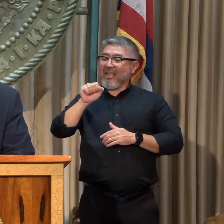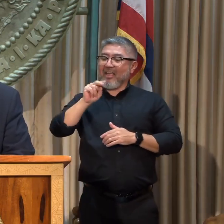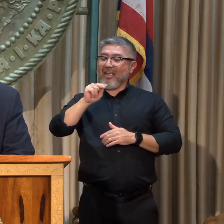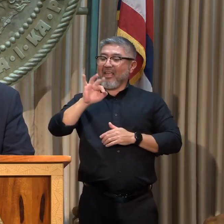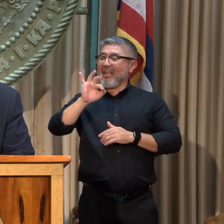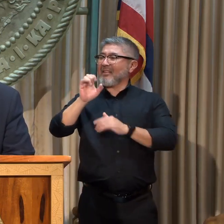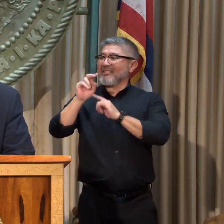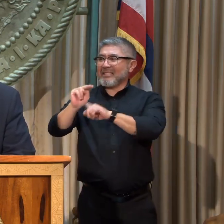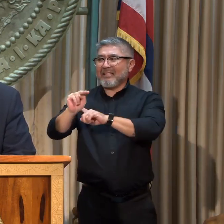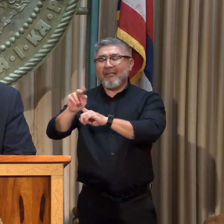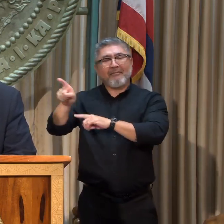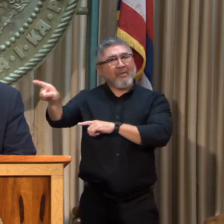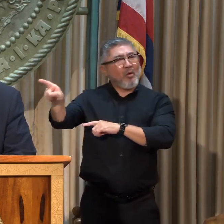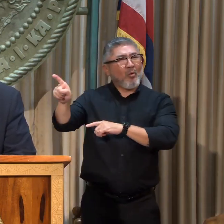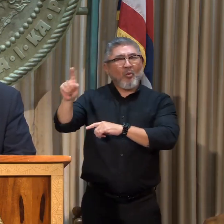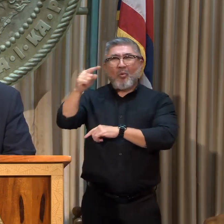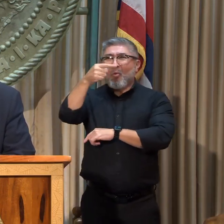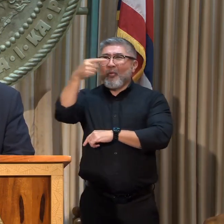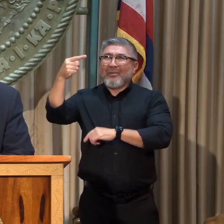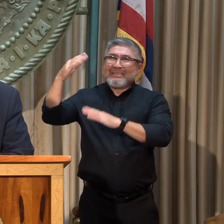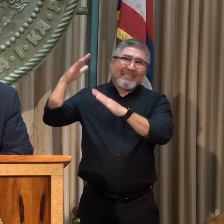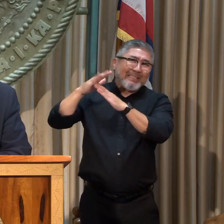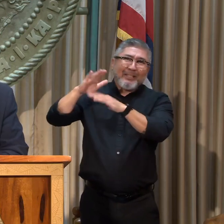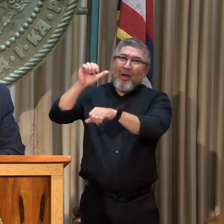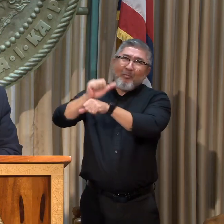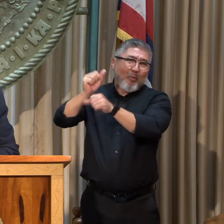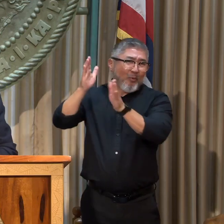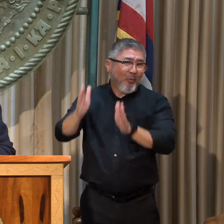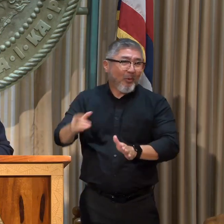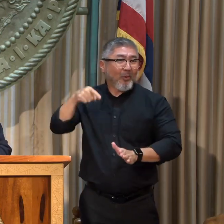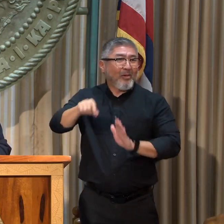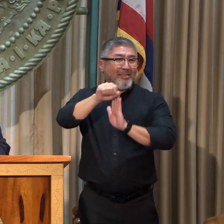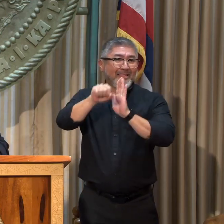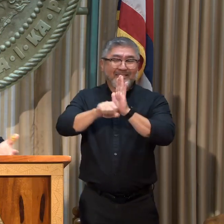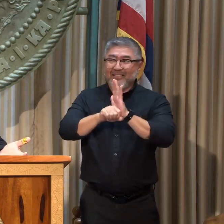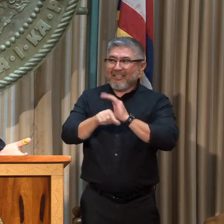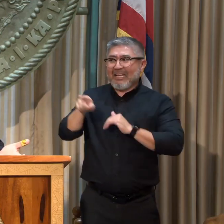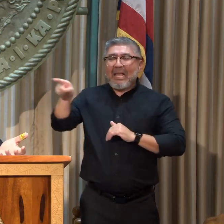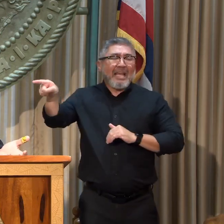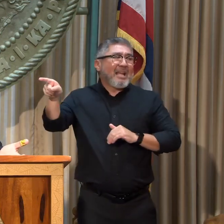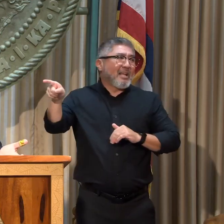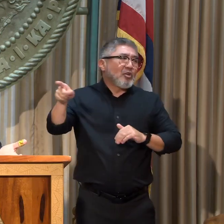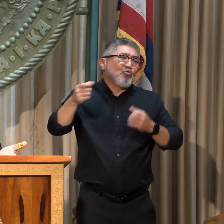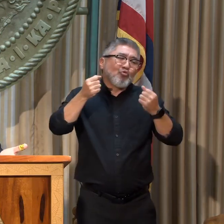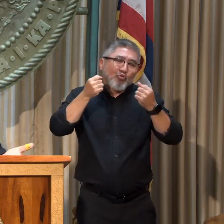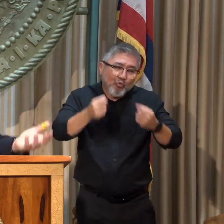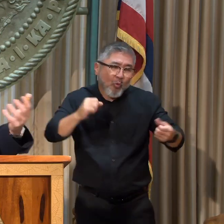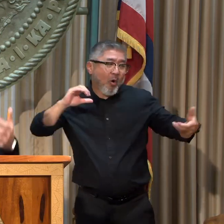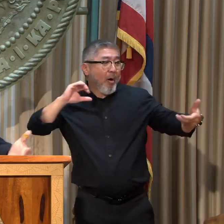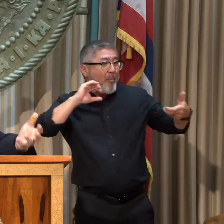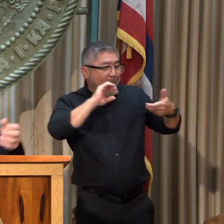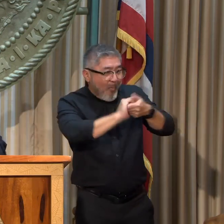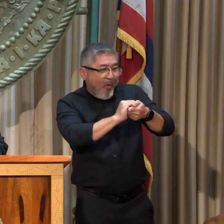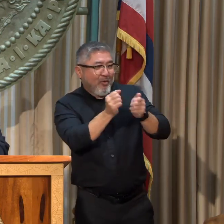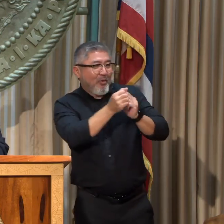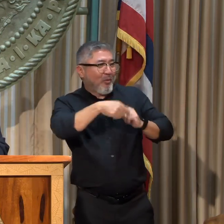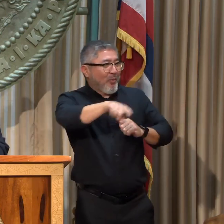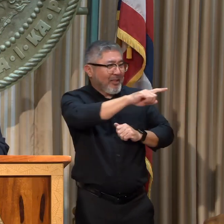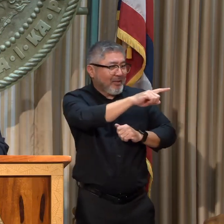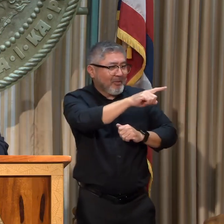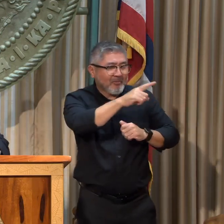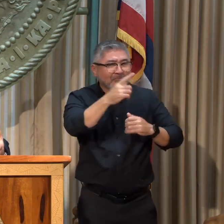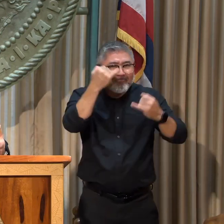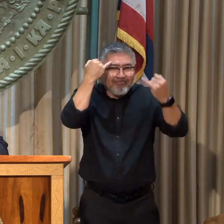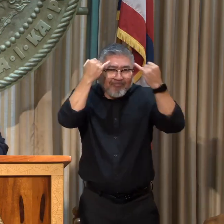workers in the state. And he, believe me, will be a powerful partner with you going forward as you share ideas with